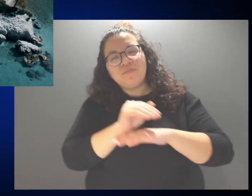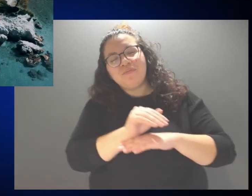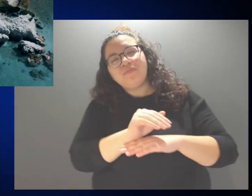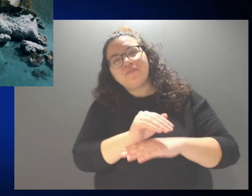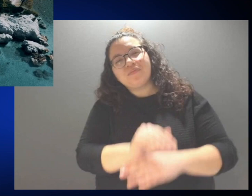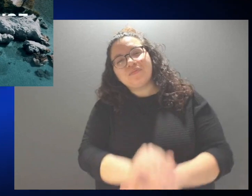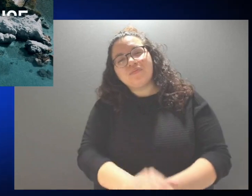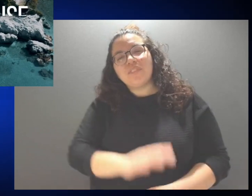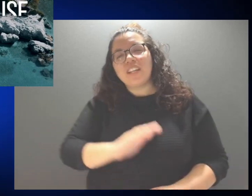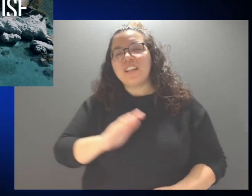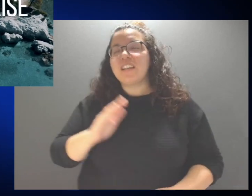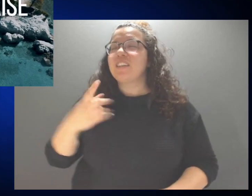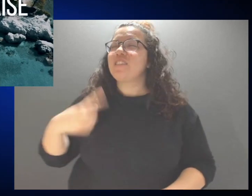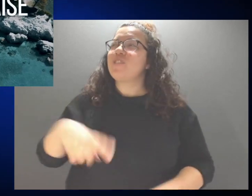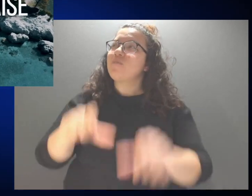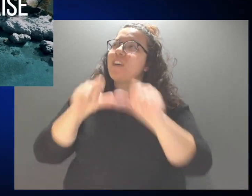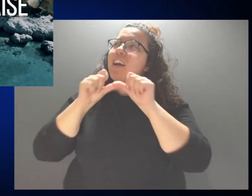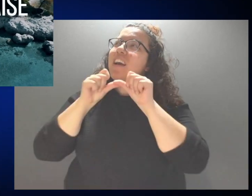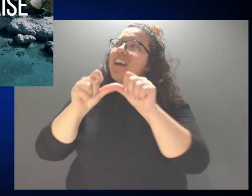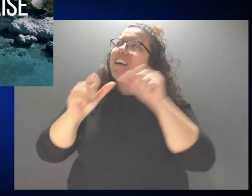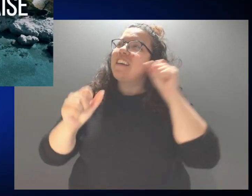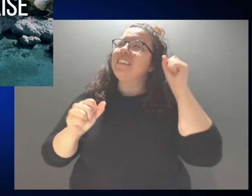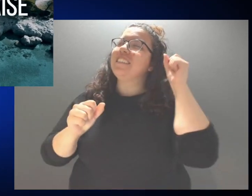Let us